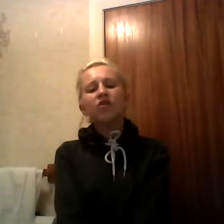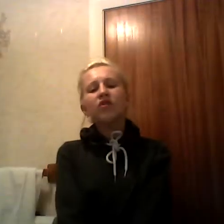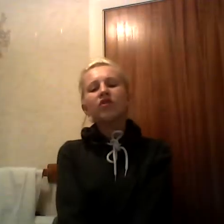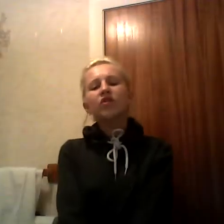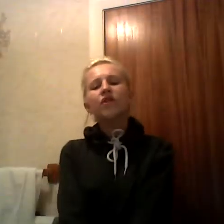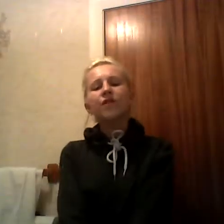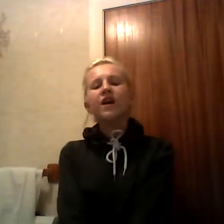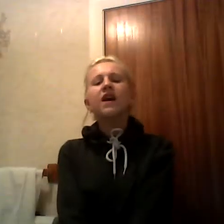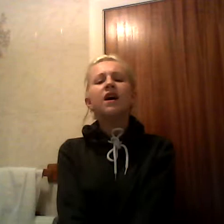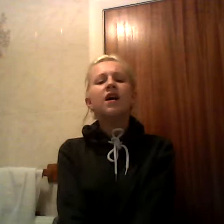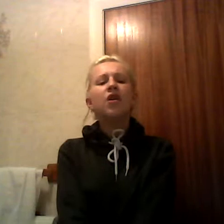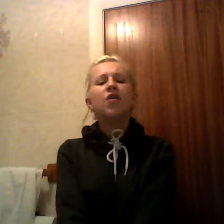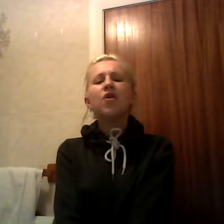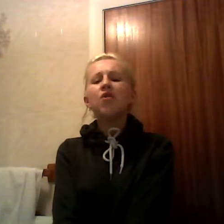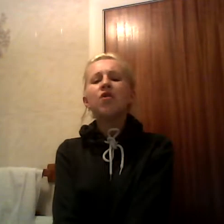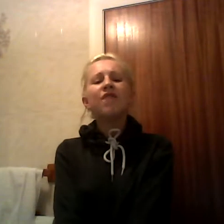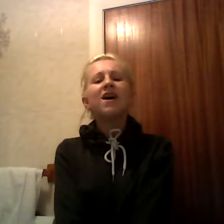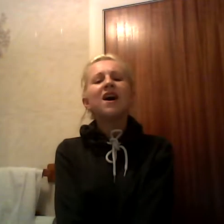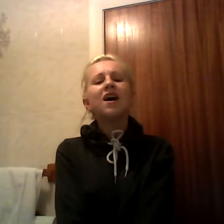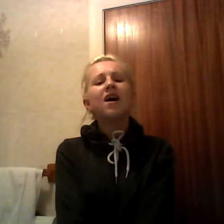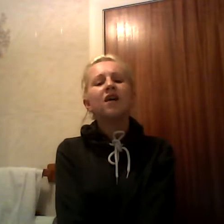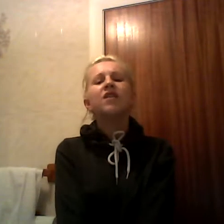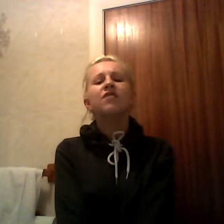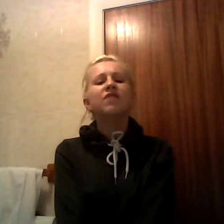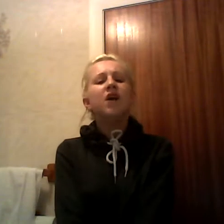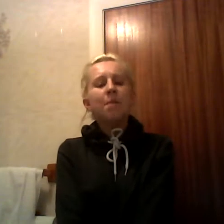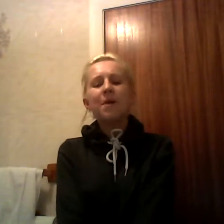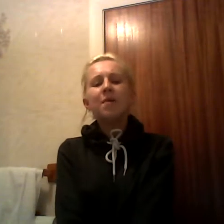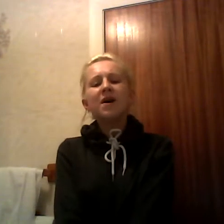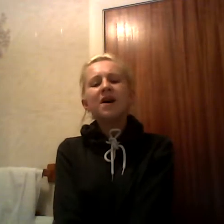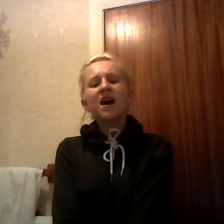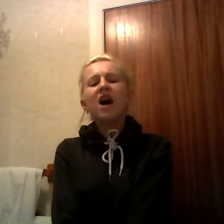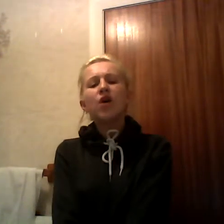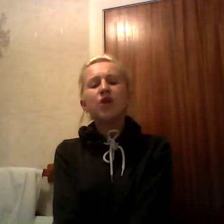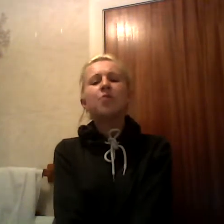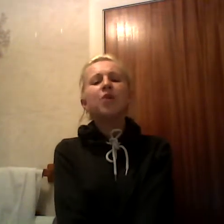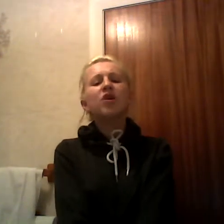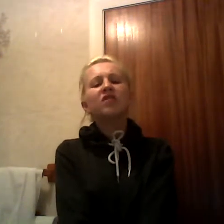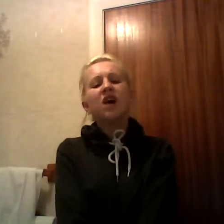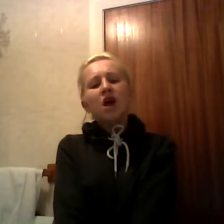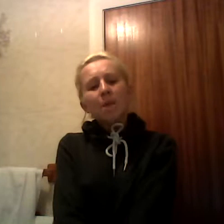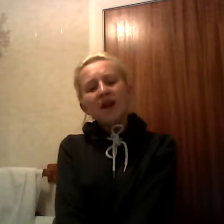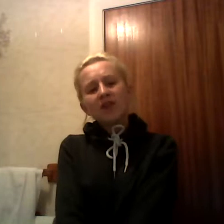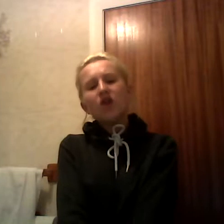Just to feel alright Remember how you put back the